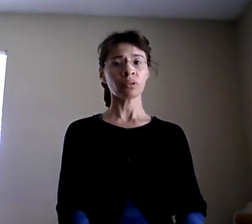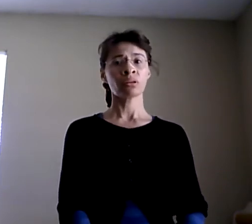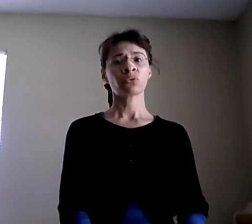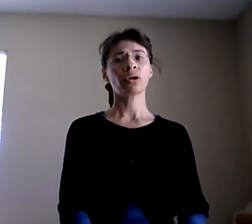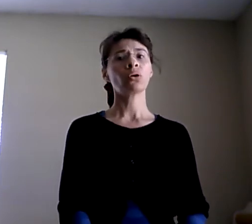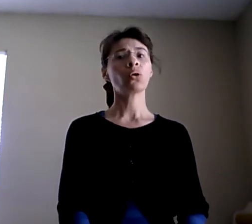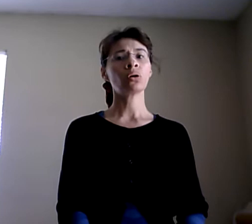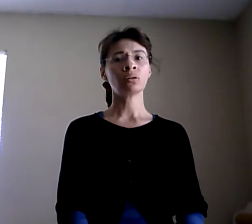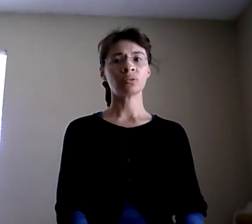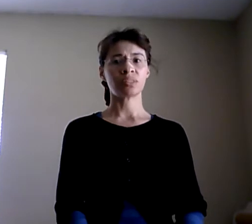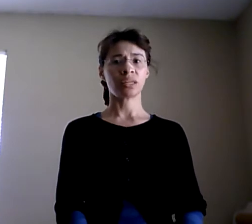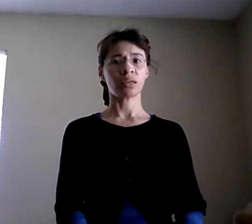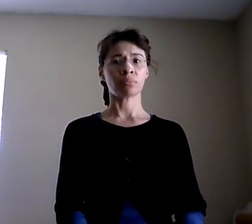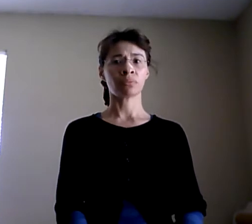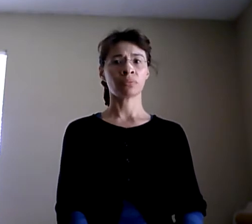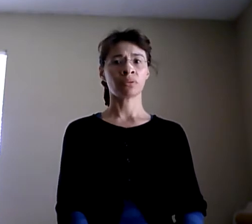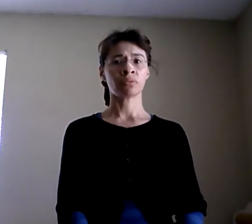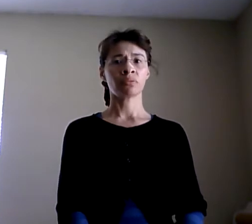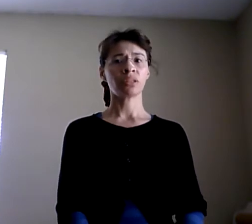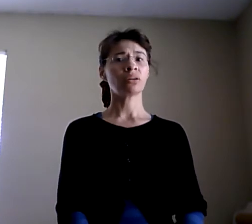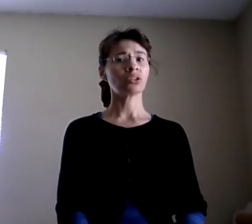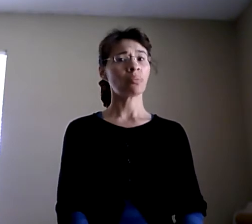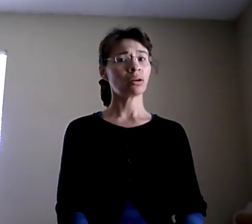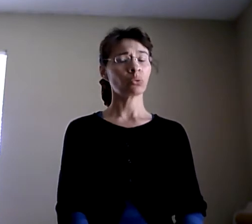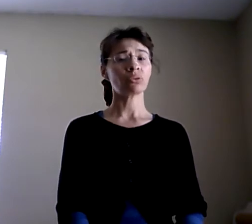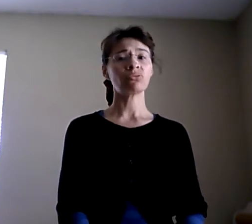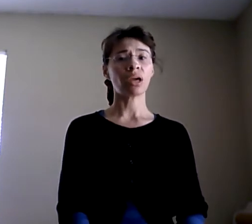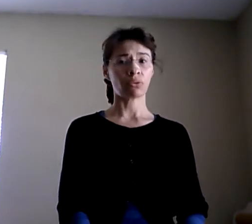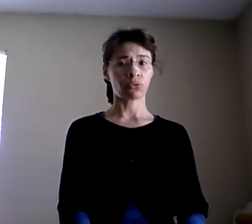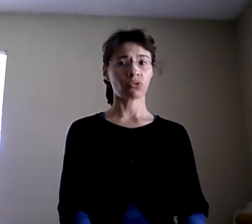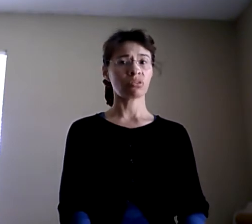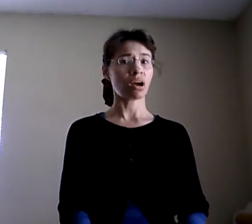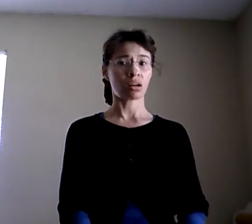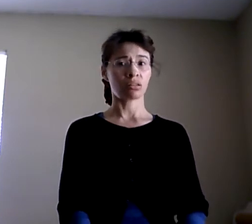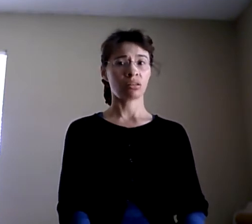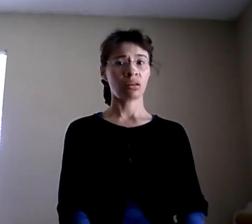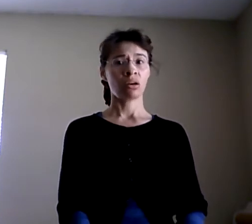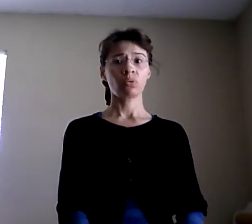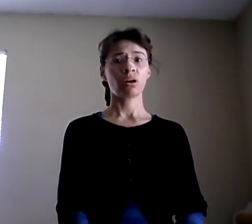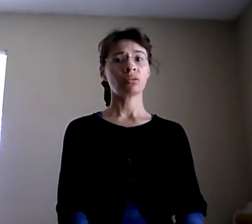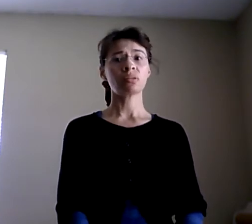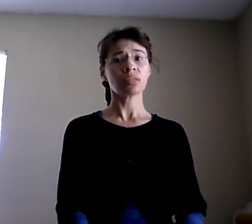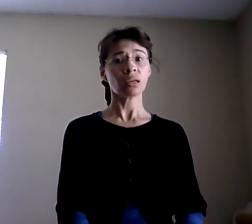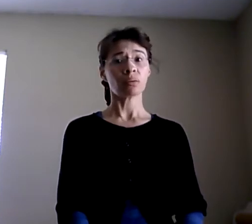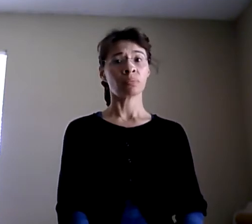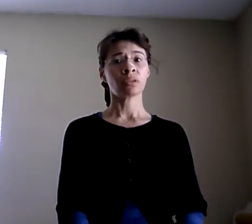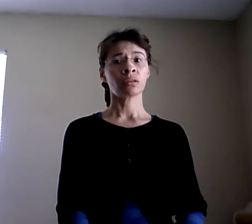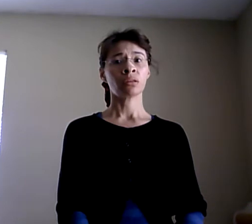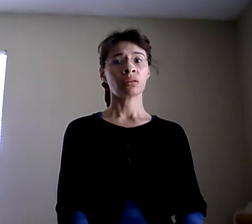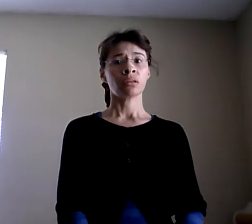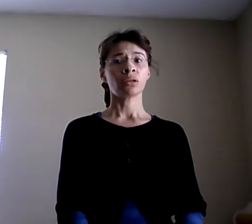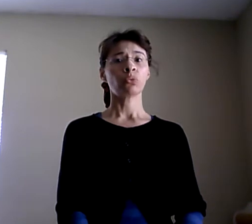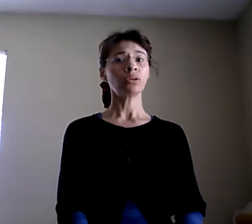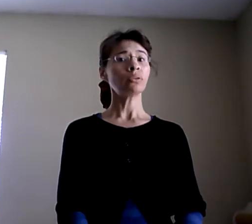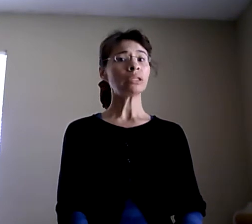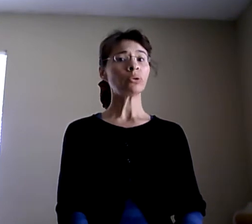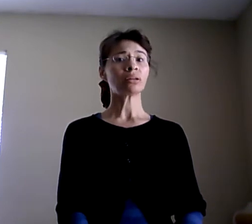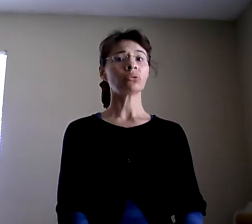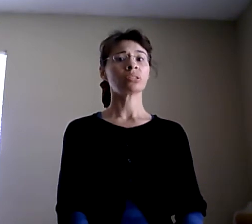We are all the same. It doesn't matter if we are deaf or not. We are the same. If we believe we can do